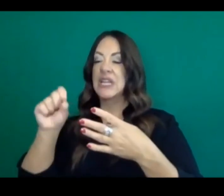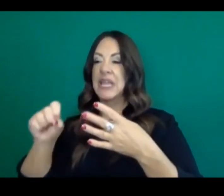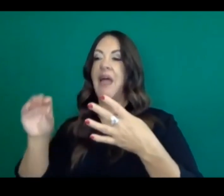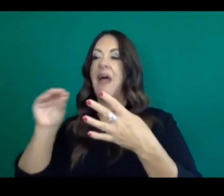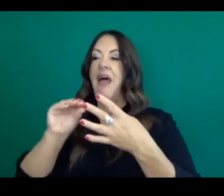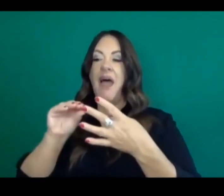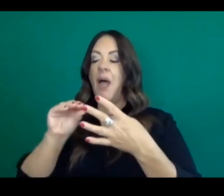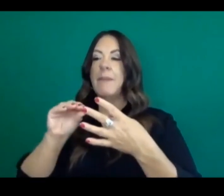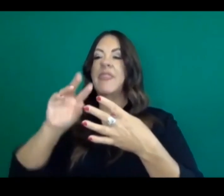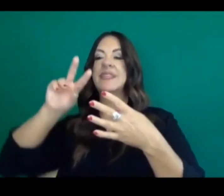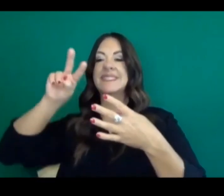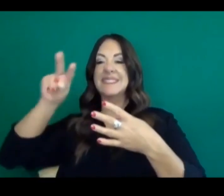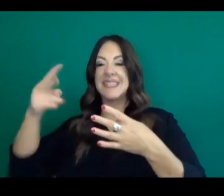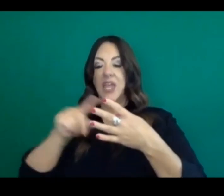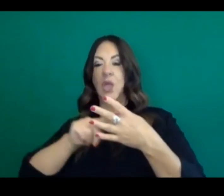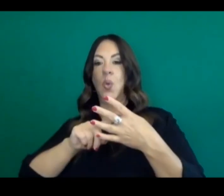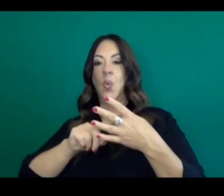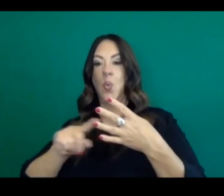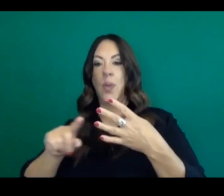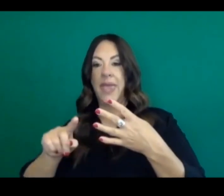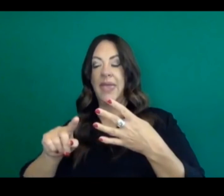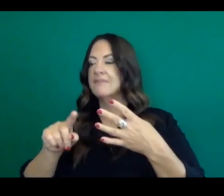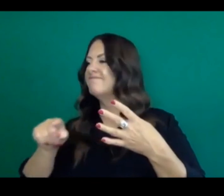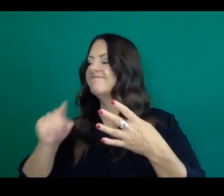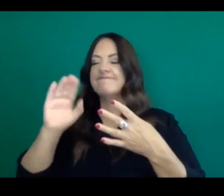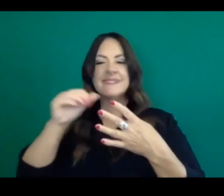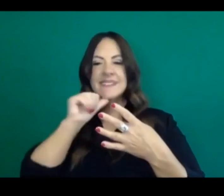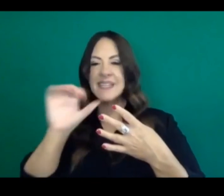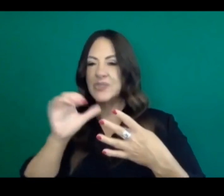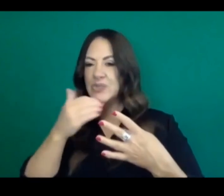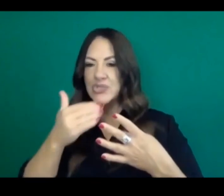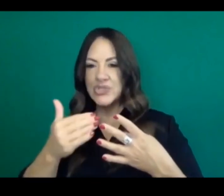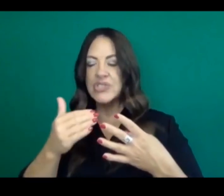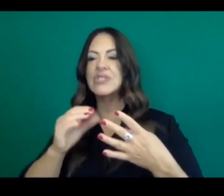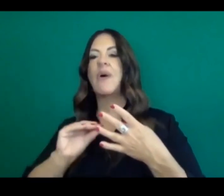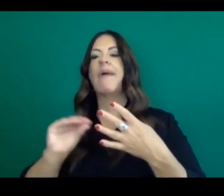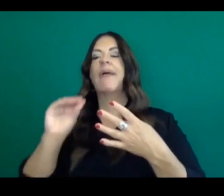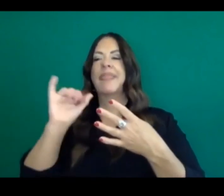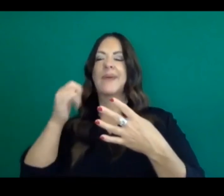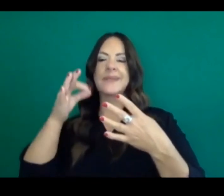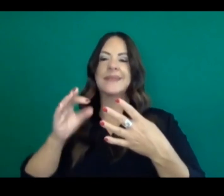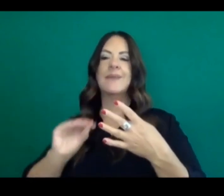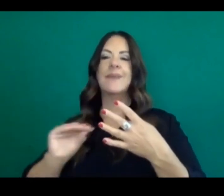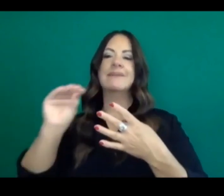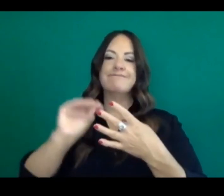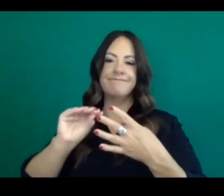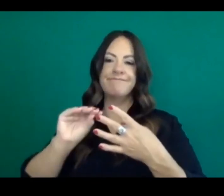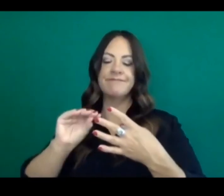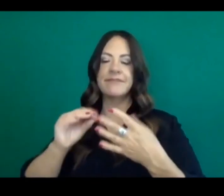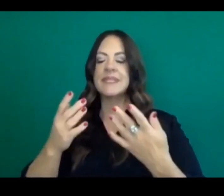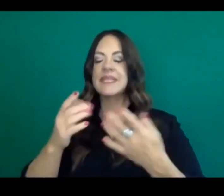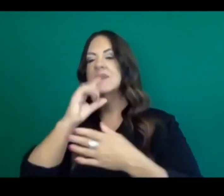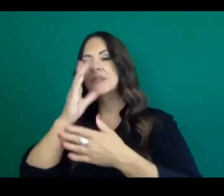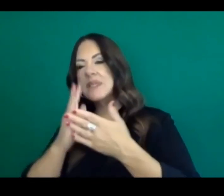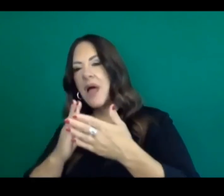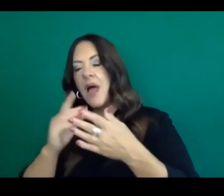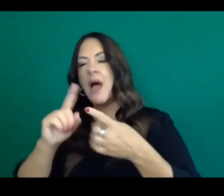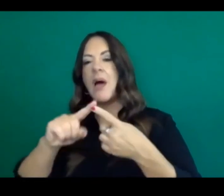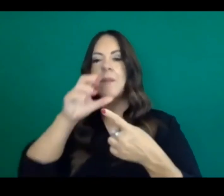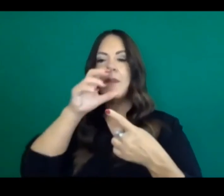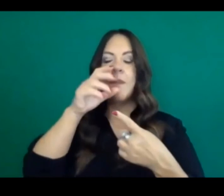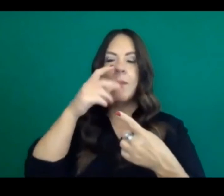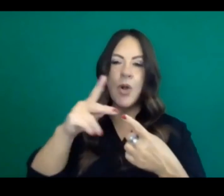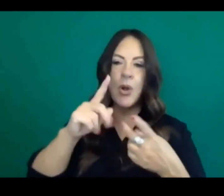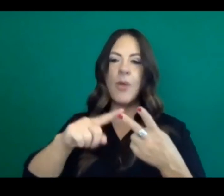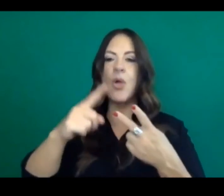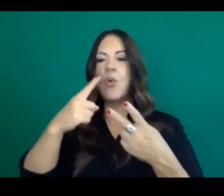meeting the criteria for two consecutive weeks to move to the next tier. In the case of orange and some other counties, they met